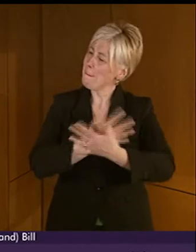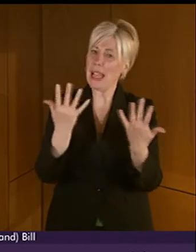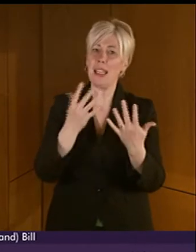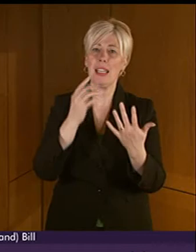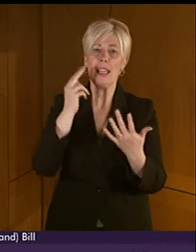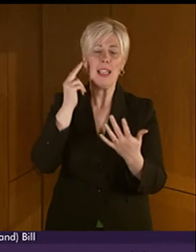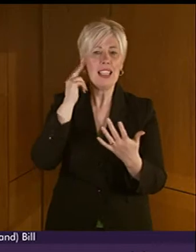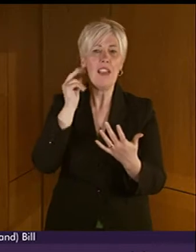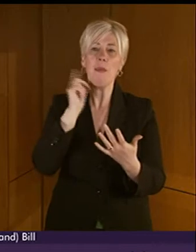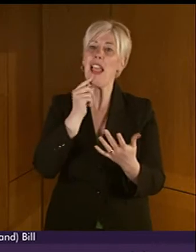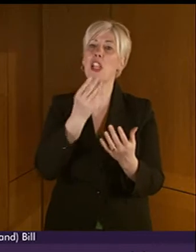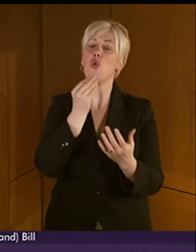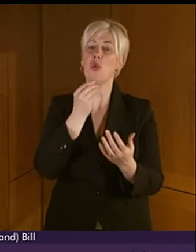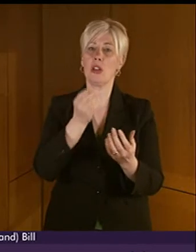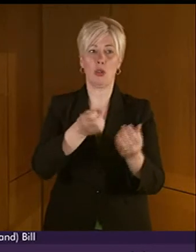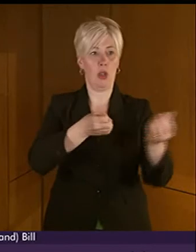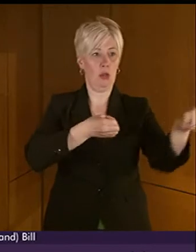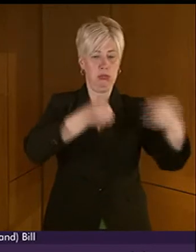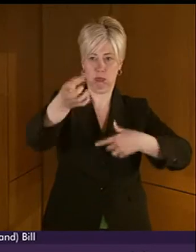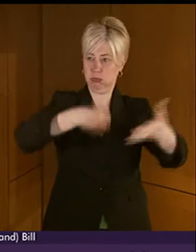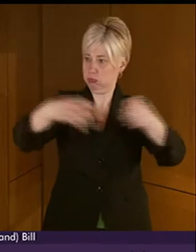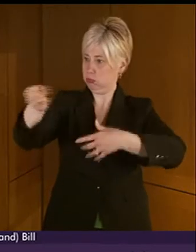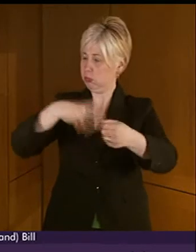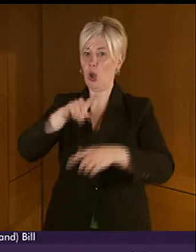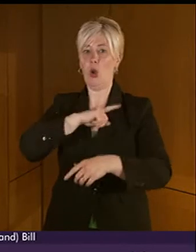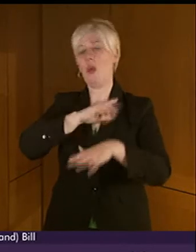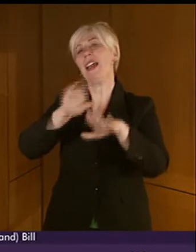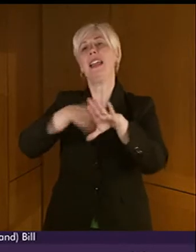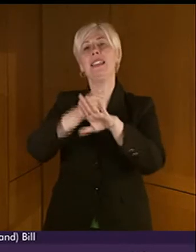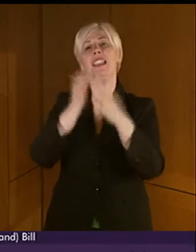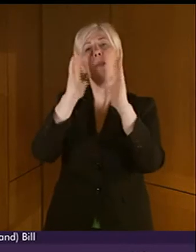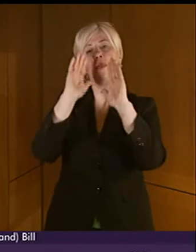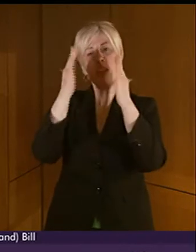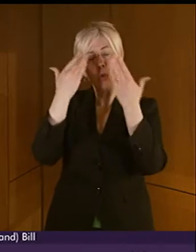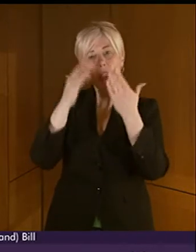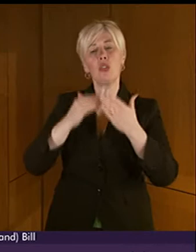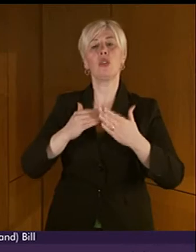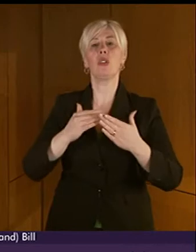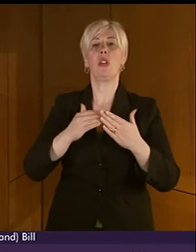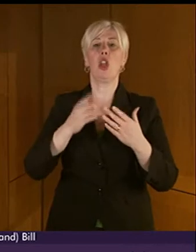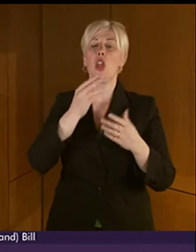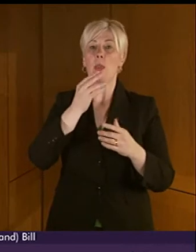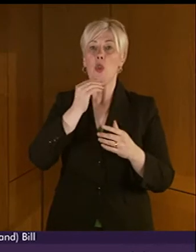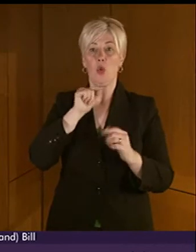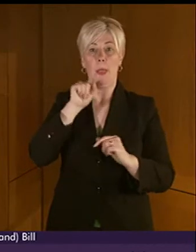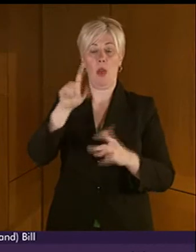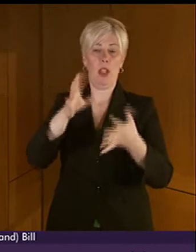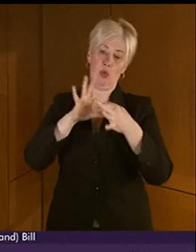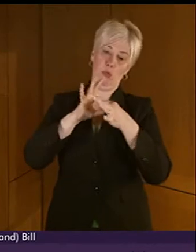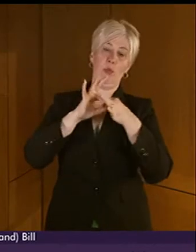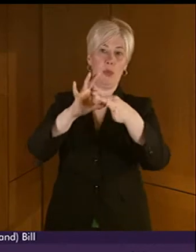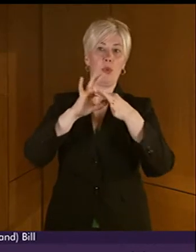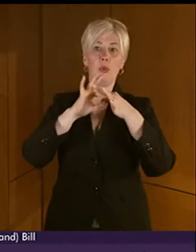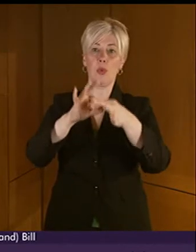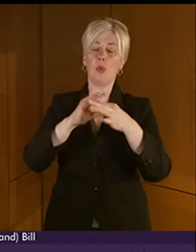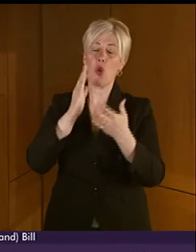possible were able to contribute by setting up a Facebook page. The use of digital media as an engagement tool is of